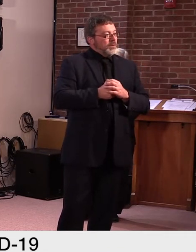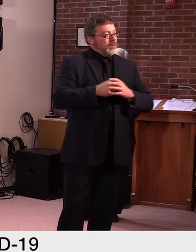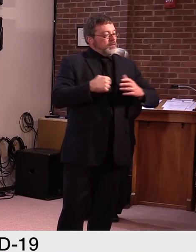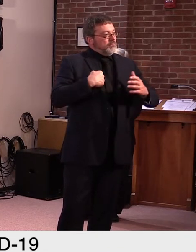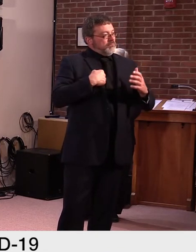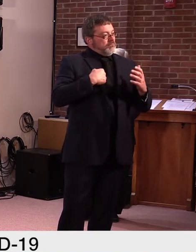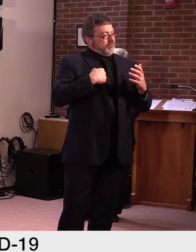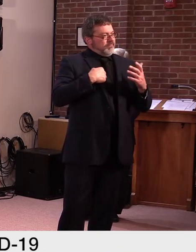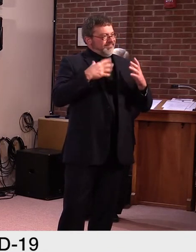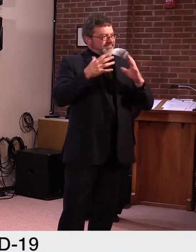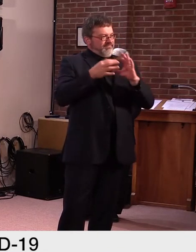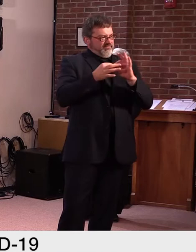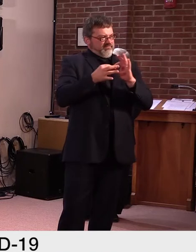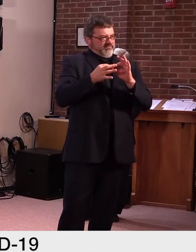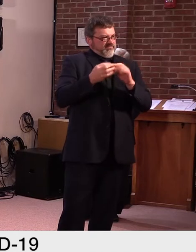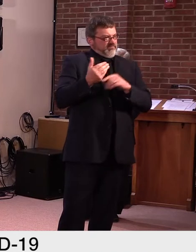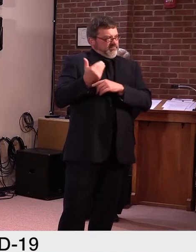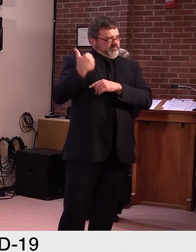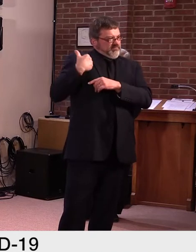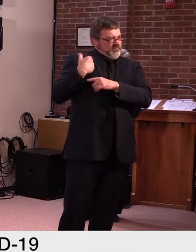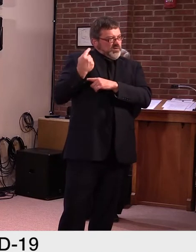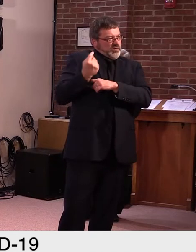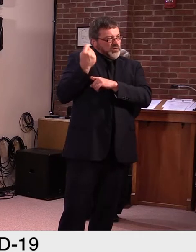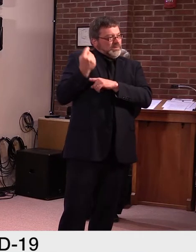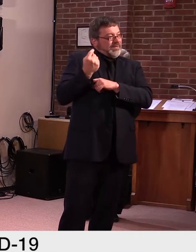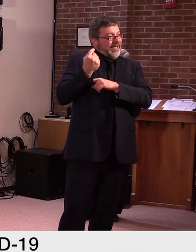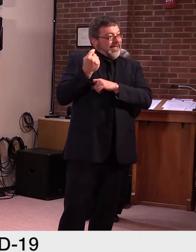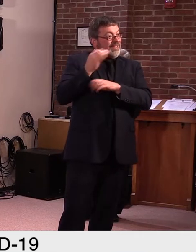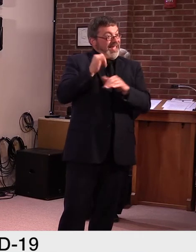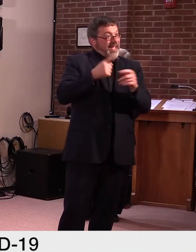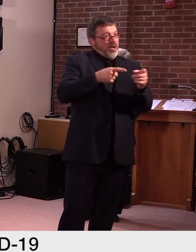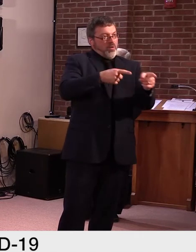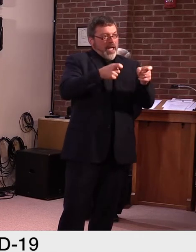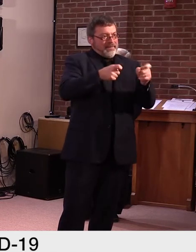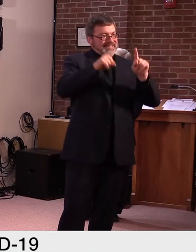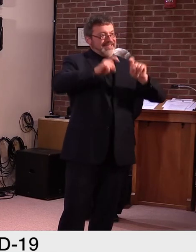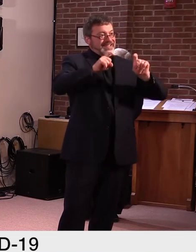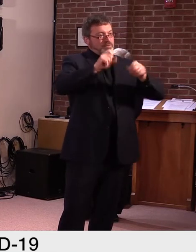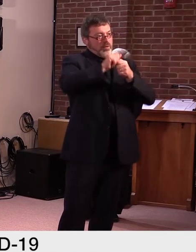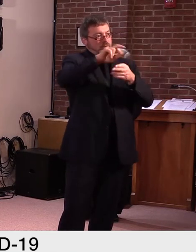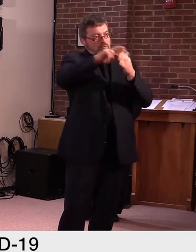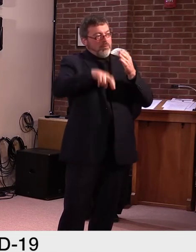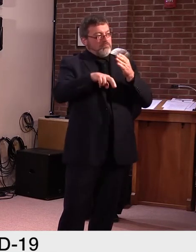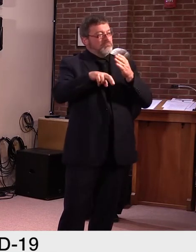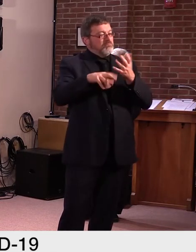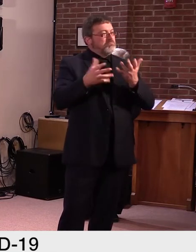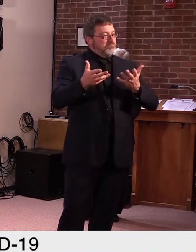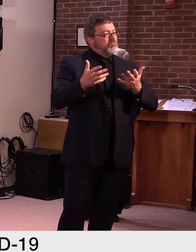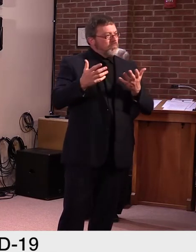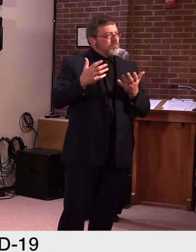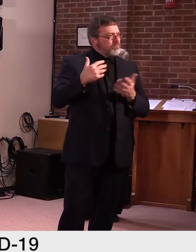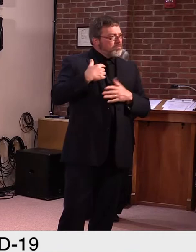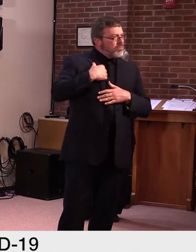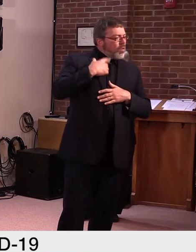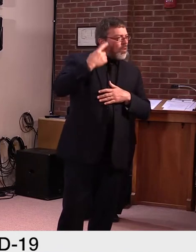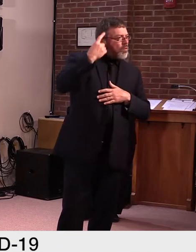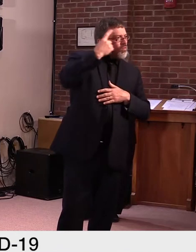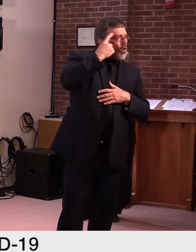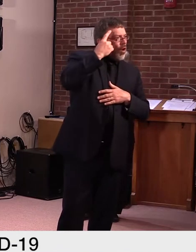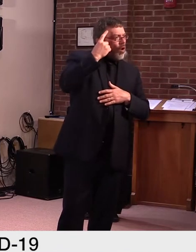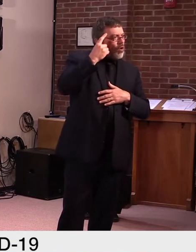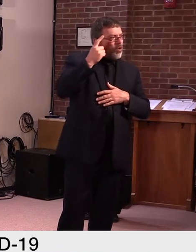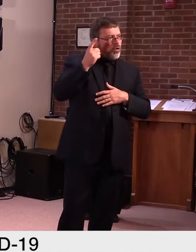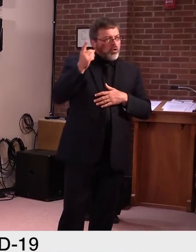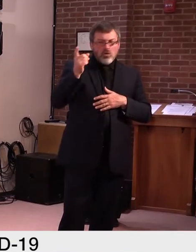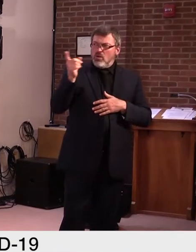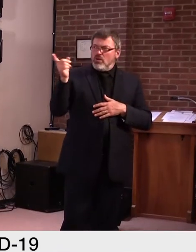indicated newer rapid tests are more accurate. So what role is rapid testing going to be playing in Vermont's COVID-19 strategy as we move forward?